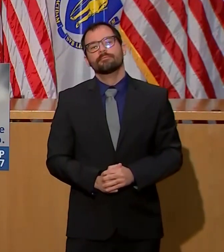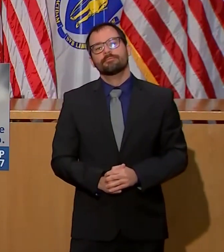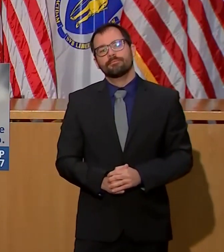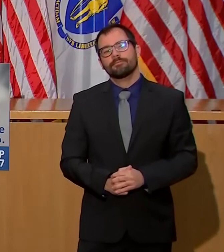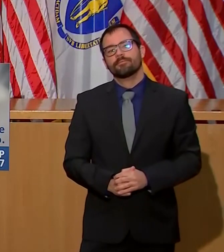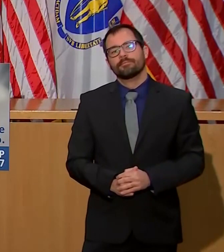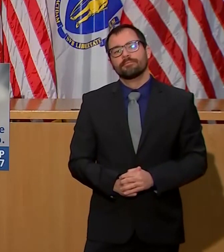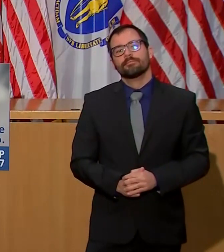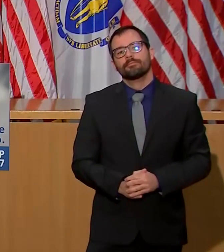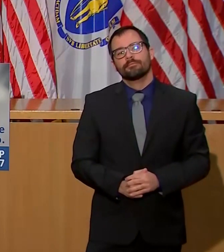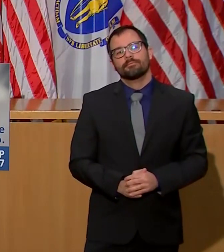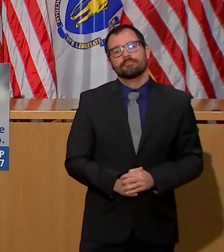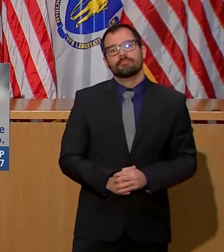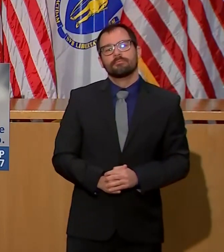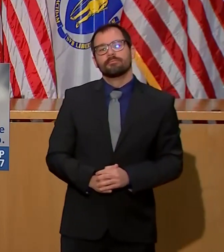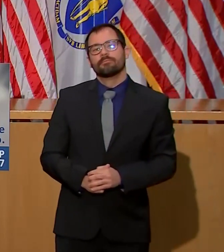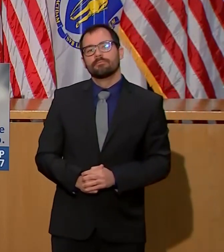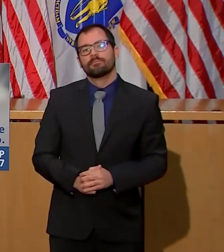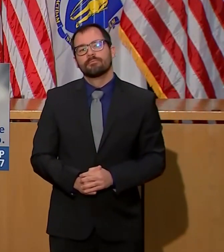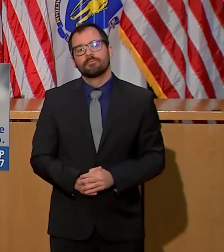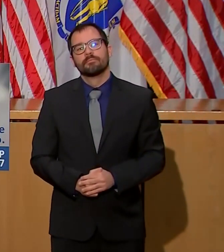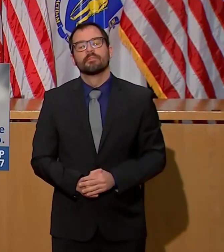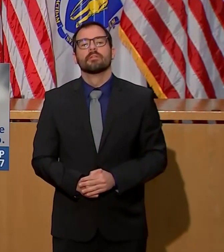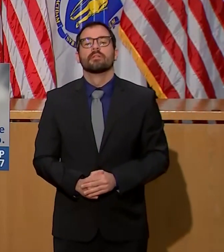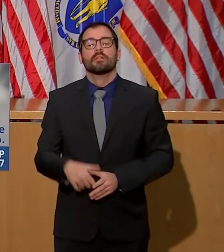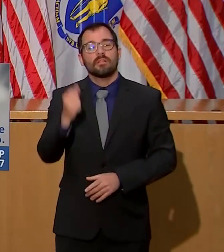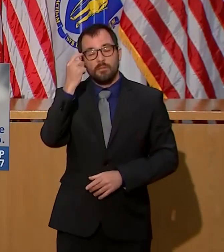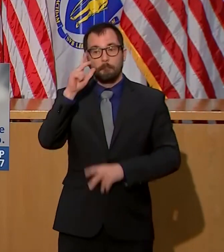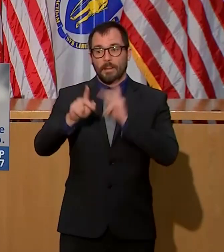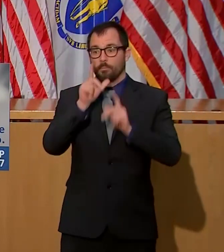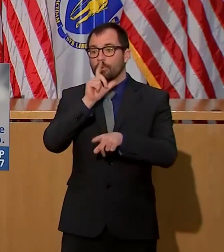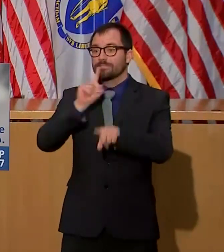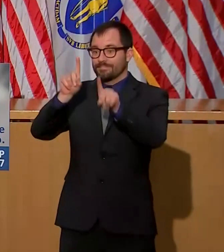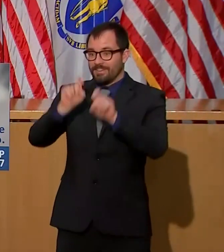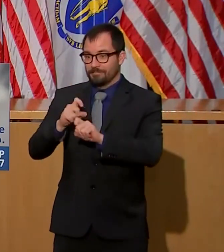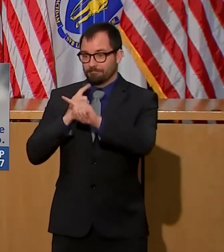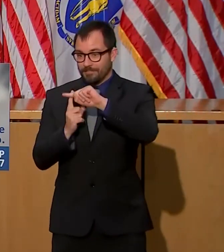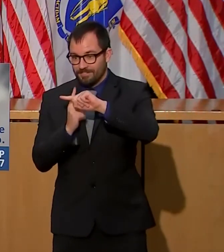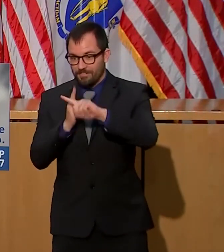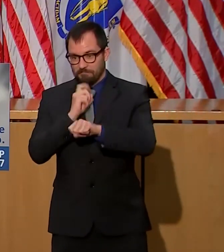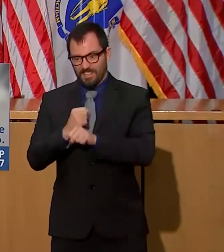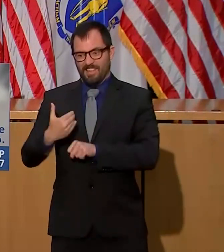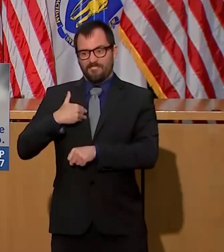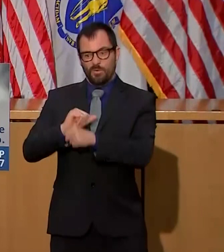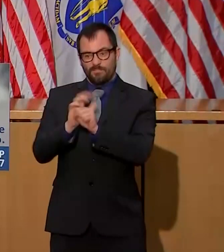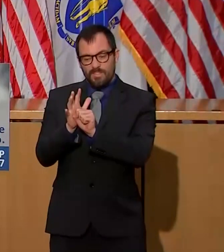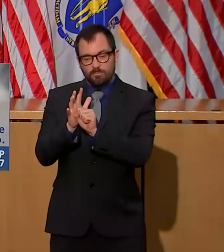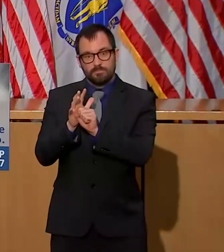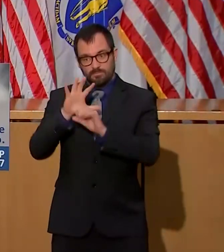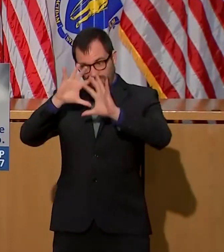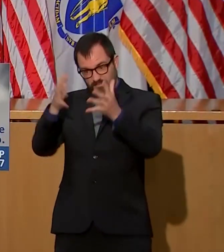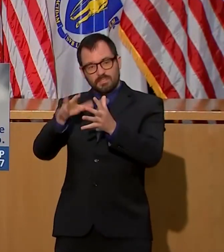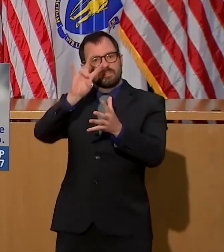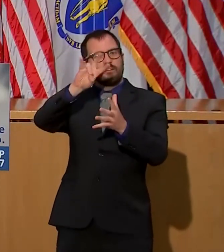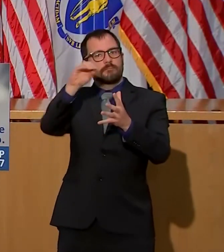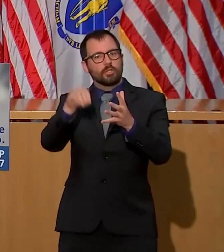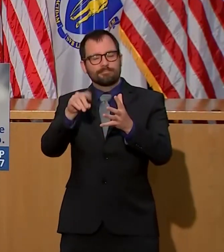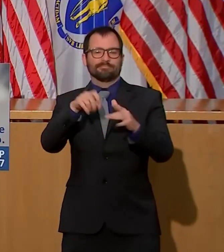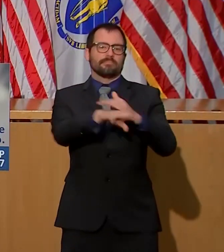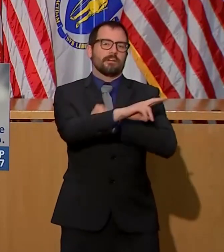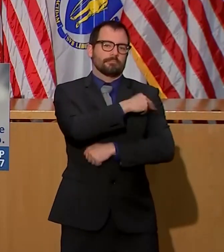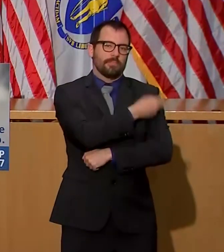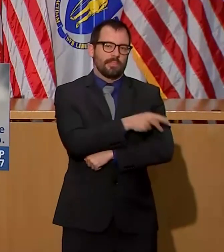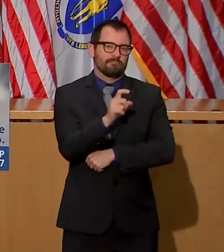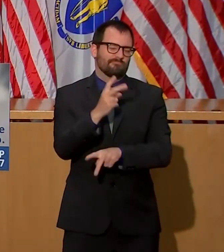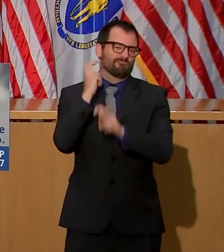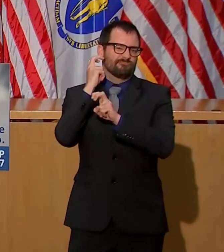relatively stable, somewhere in that 7% to 10% range for the past week or so. Massachusetts hospitals, I think as everybody